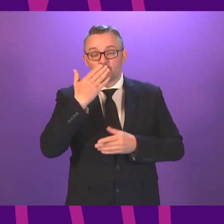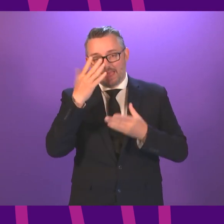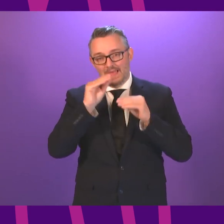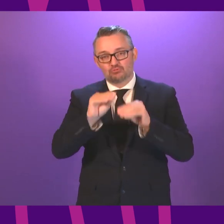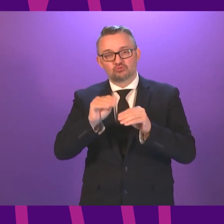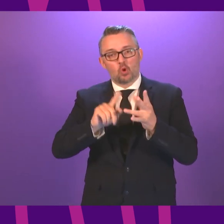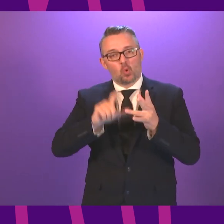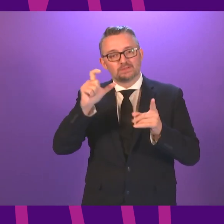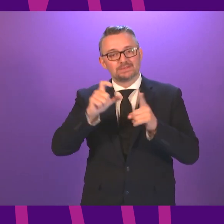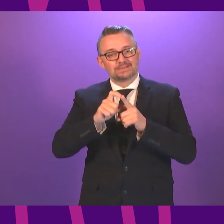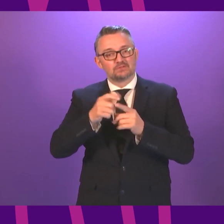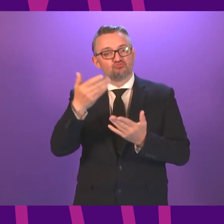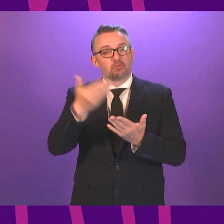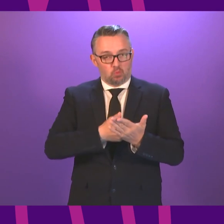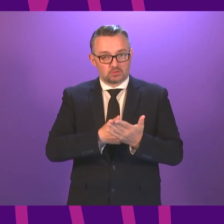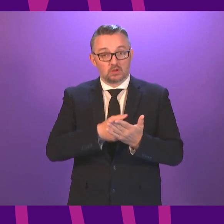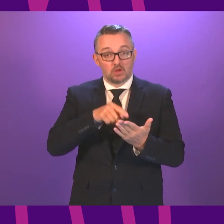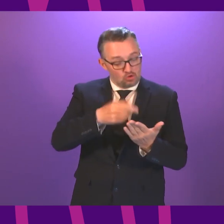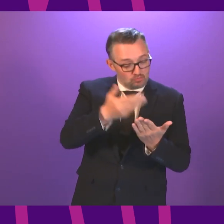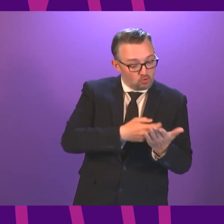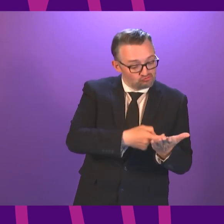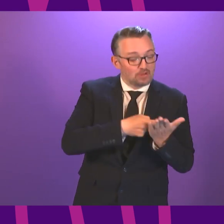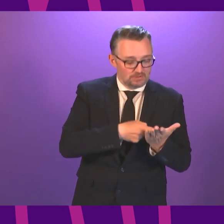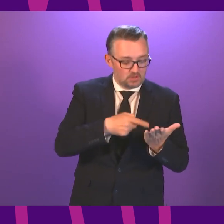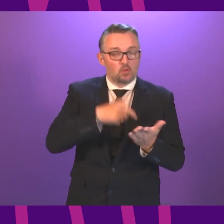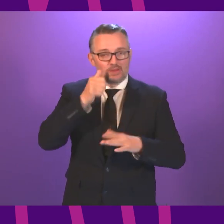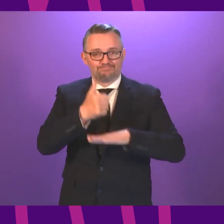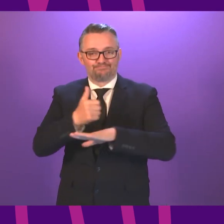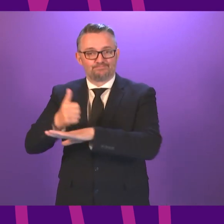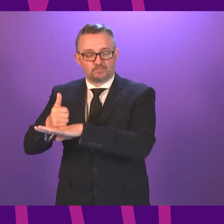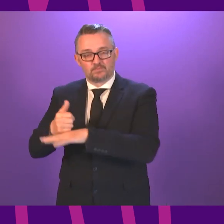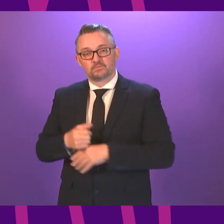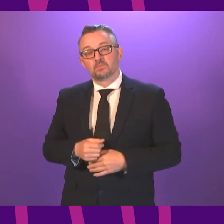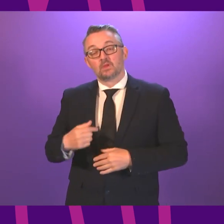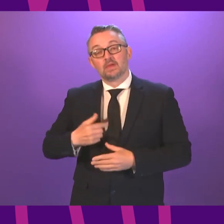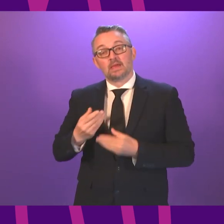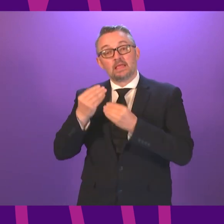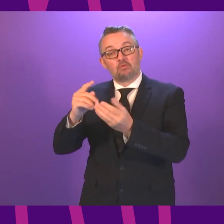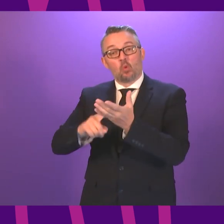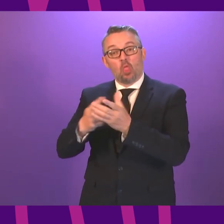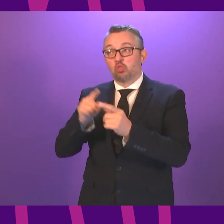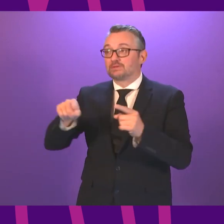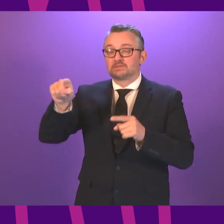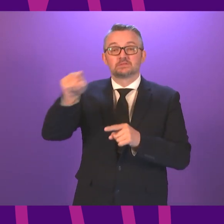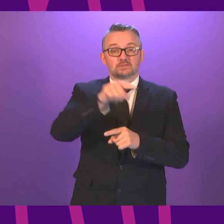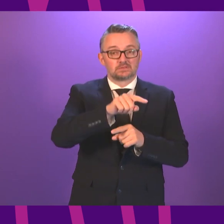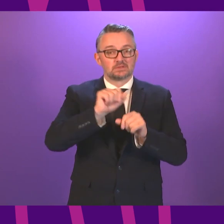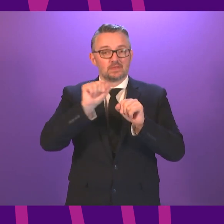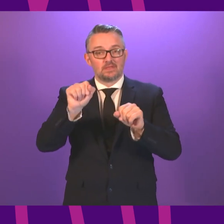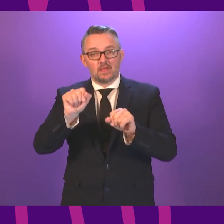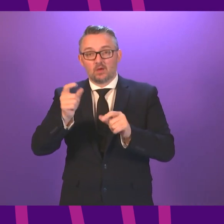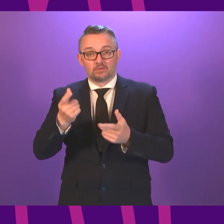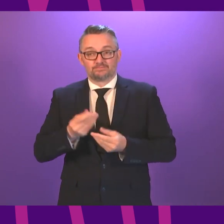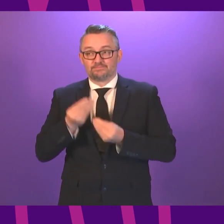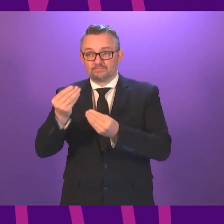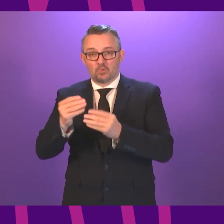and start to implement its recommendations. We will provide local authorities with the first instalment of our expanded £1 billion